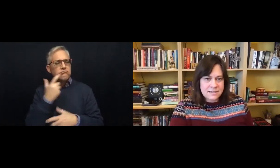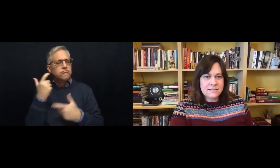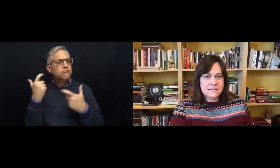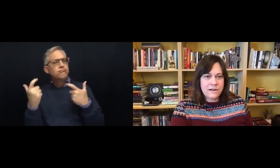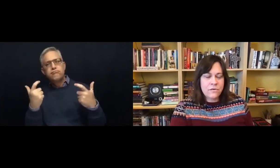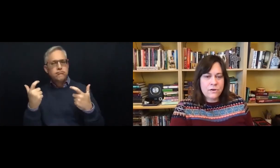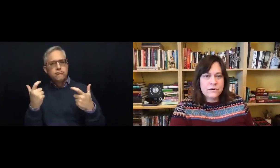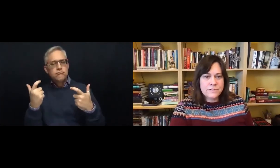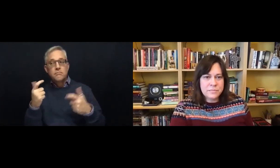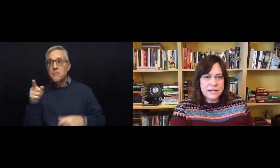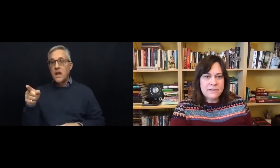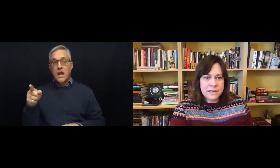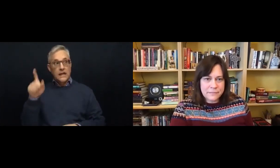in order to believe in him.